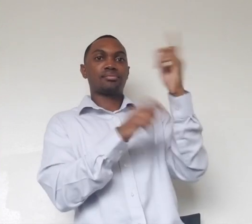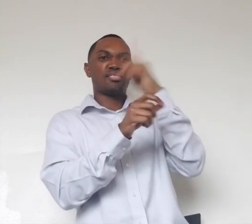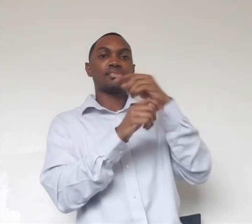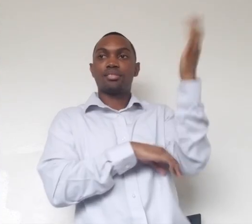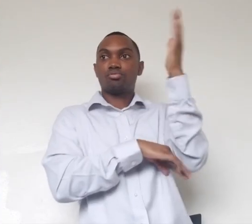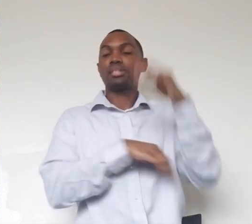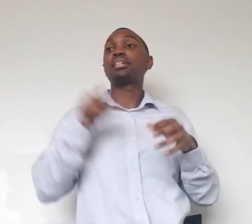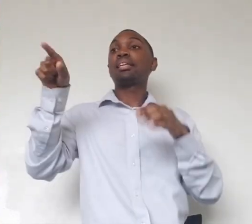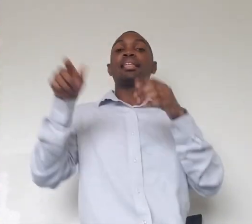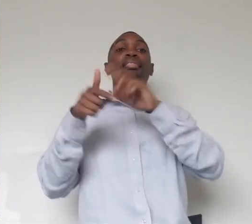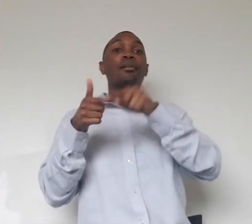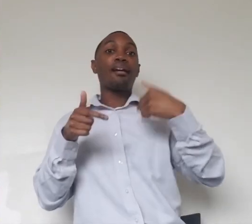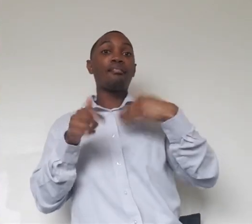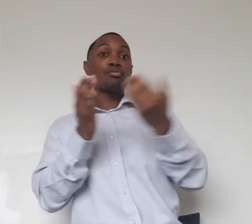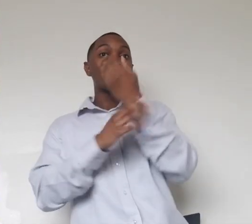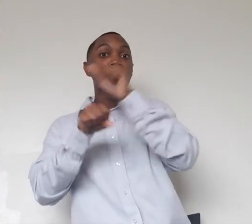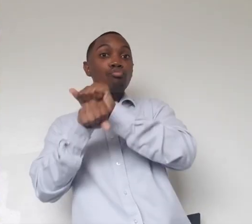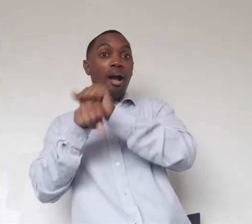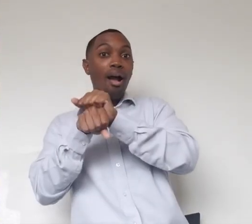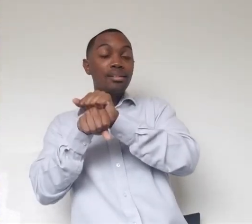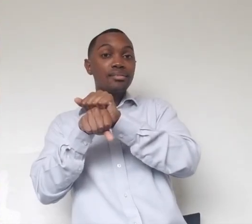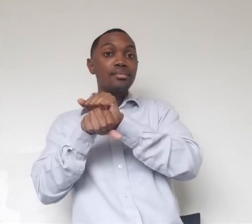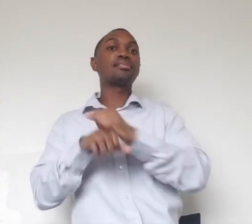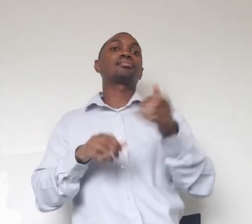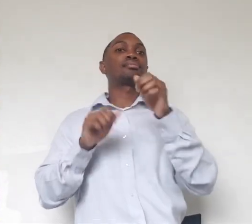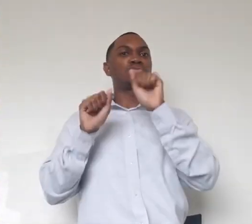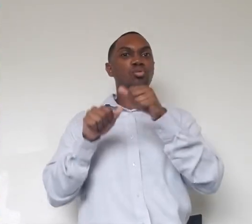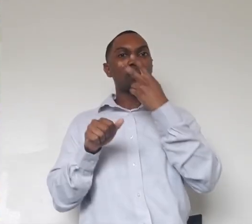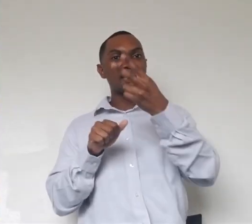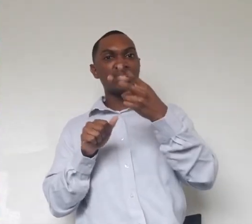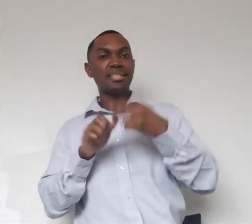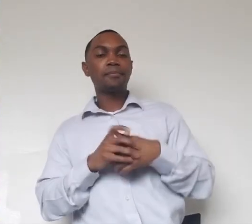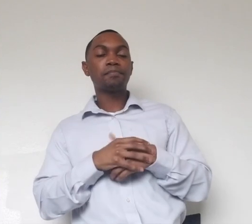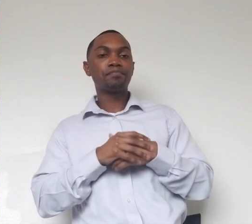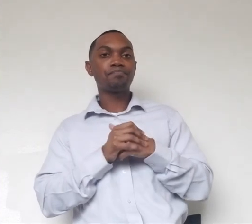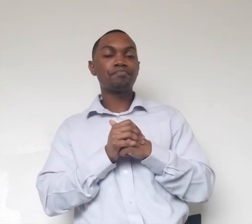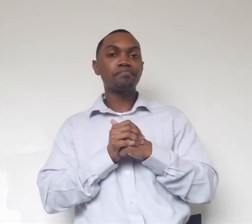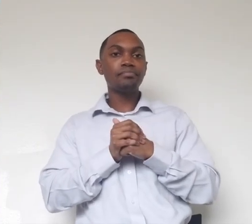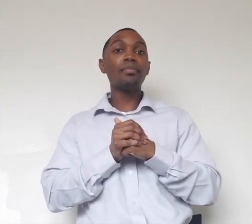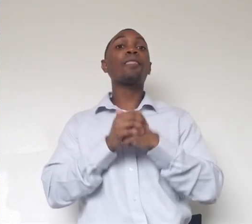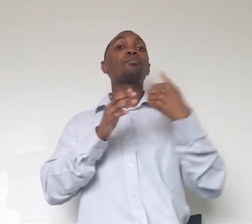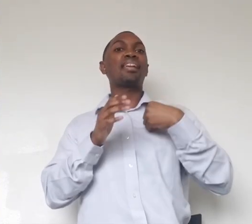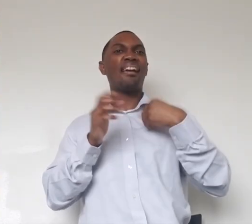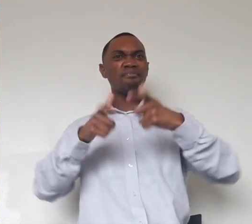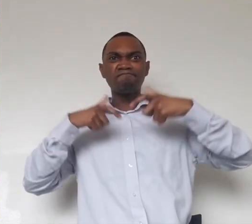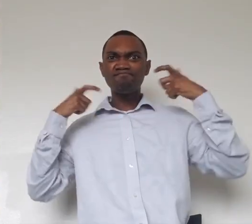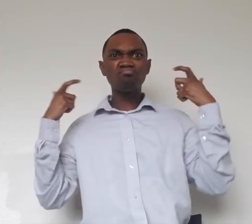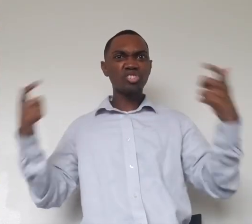overlooks our moat and kind of faces one of our public viewing areas. And then these big, giant, massive logs that we brought in as well, which are great for